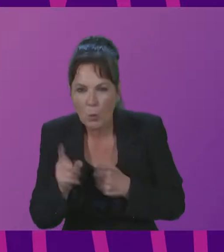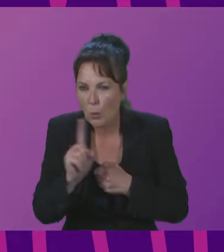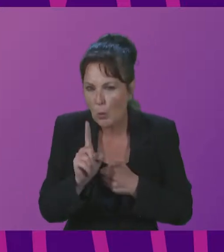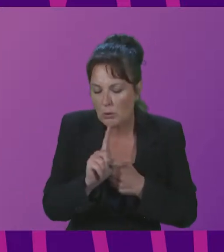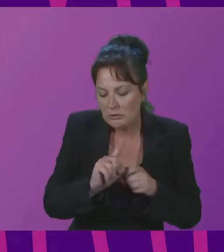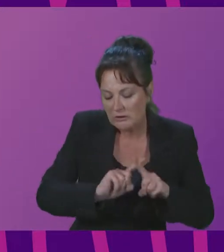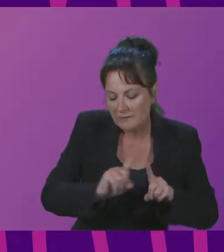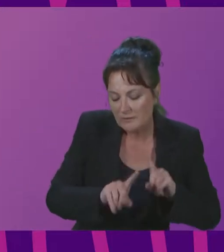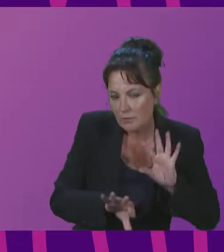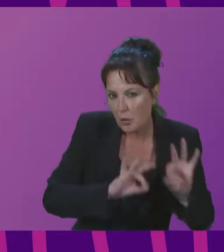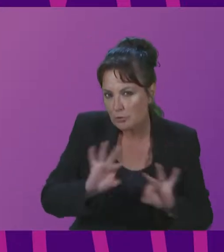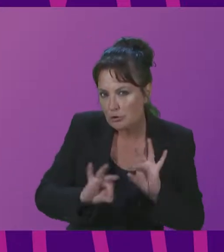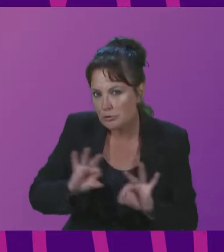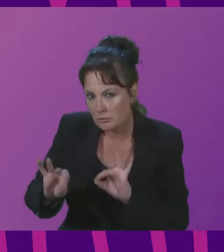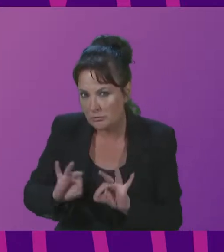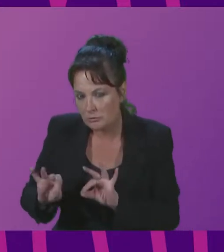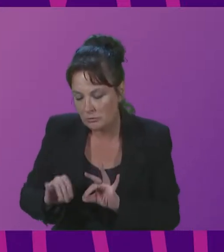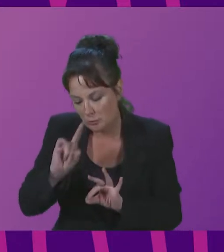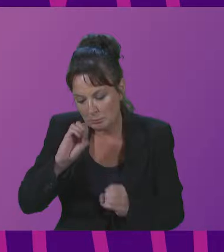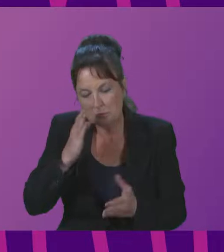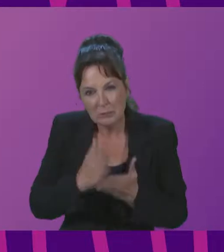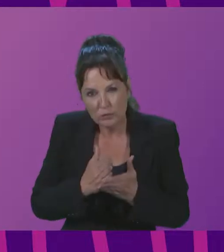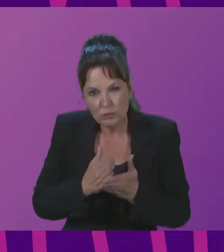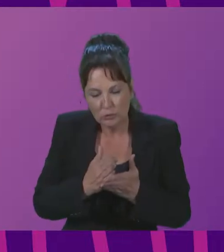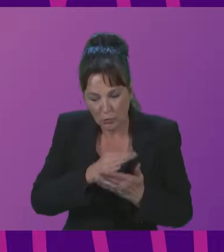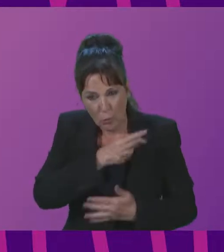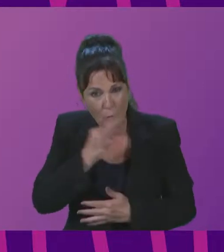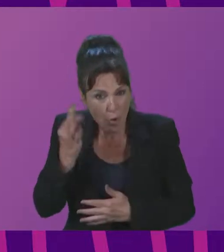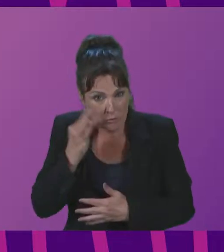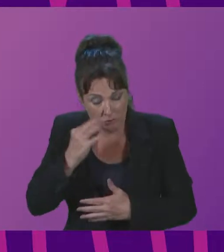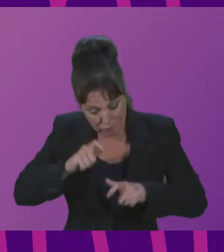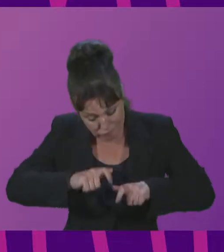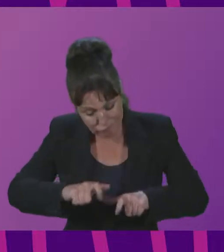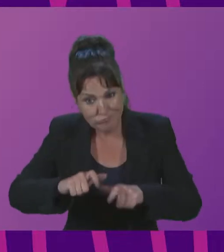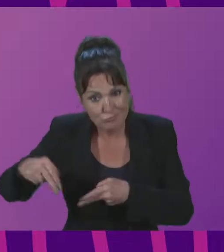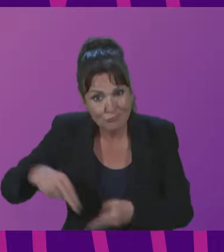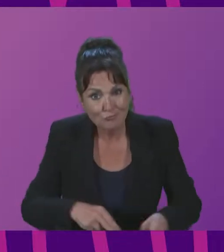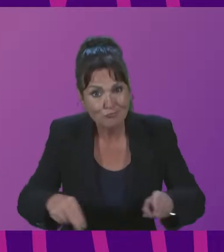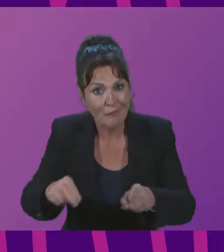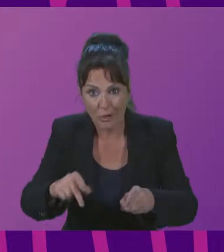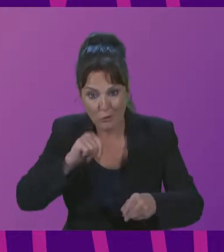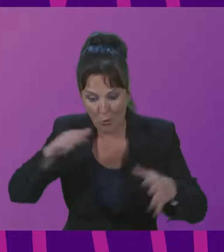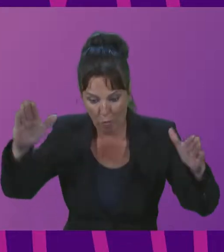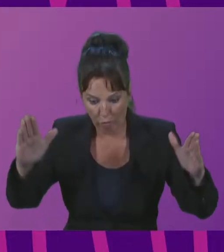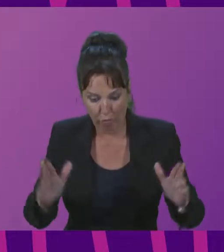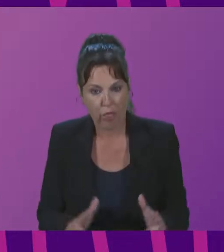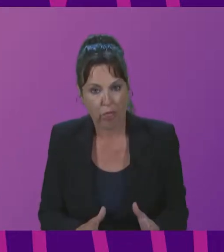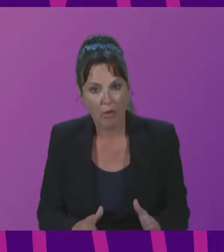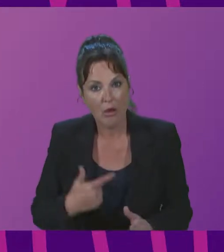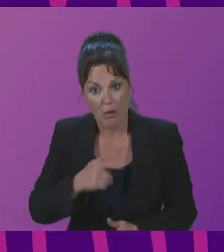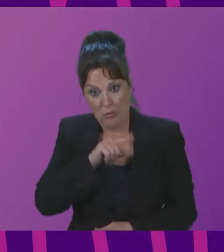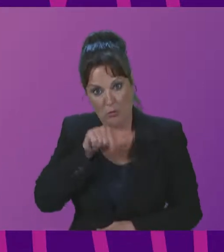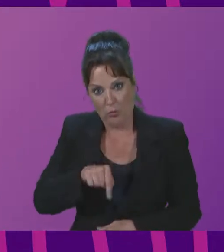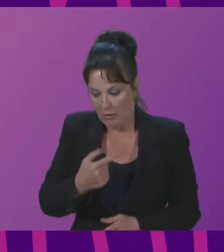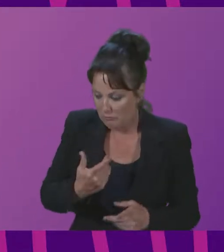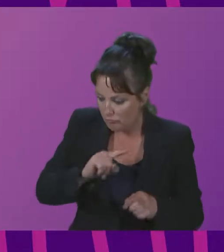options. Hence, we are exploring informed and better ways that will guide